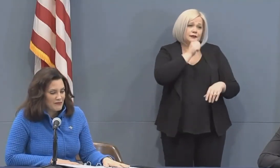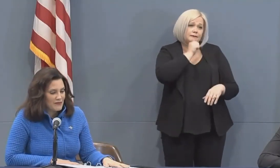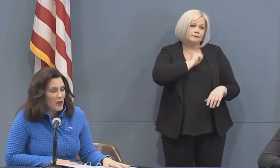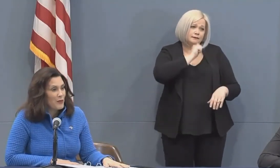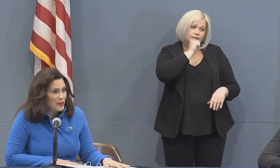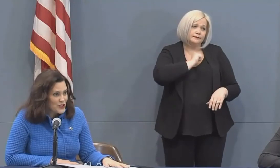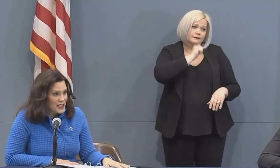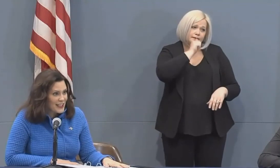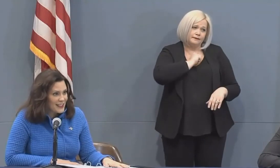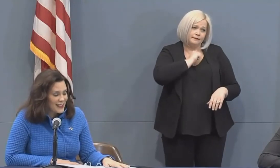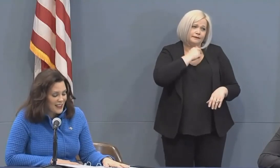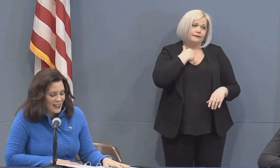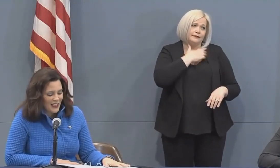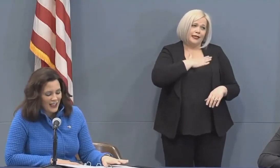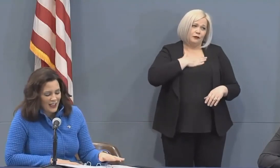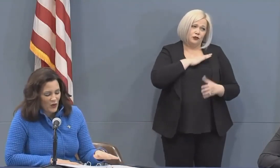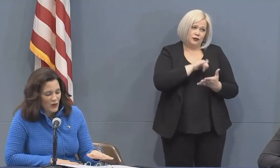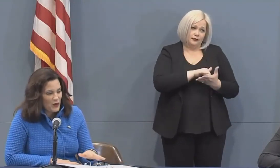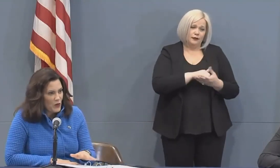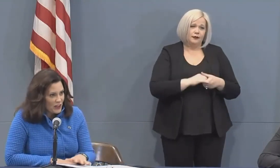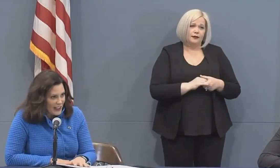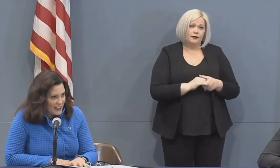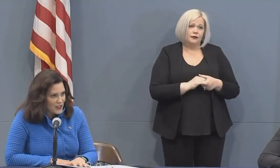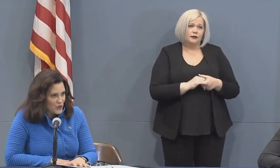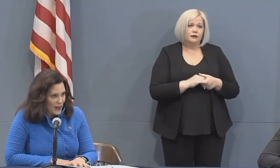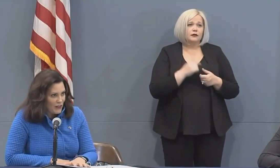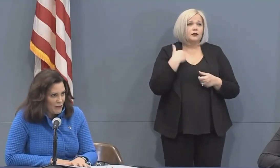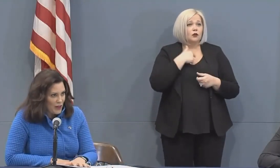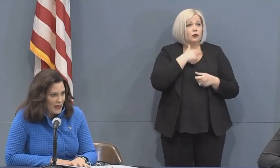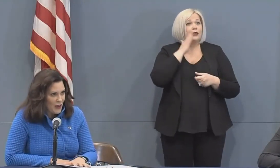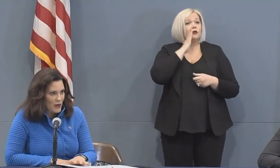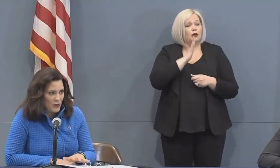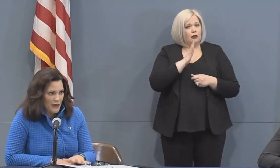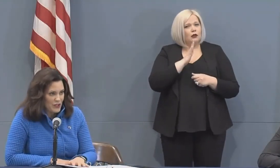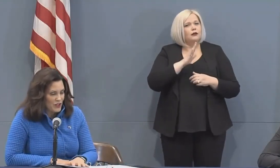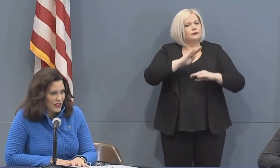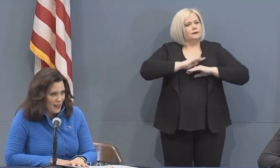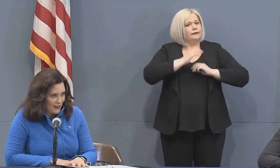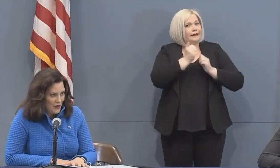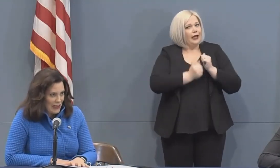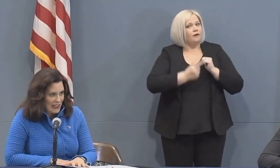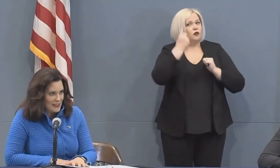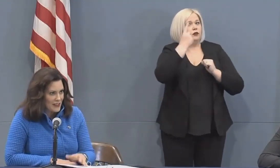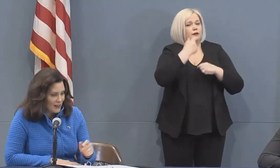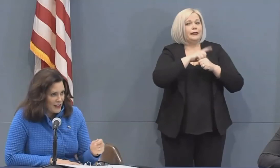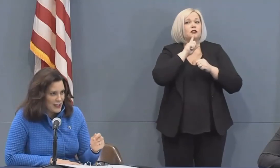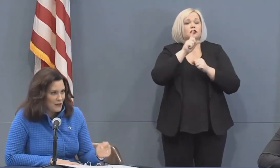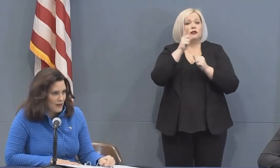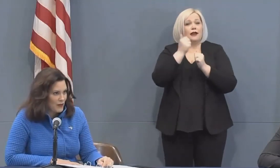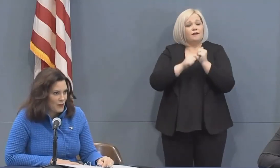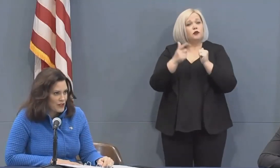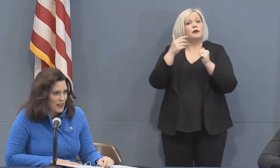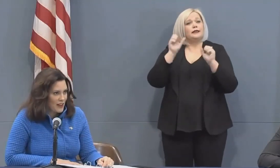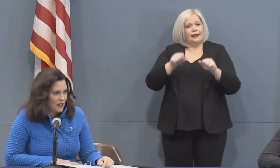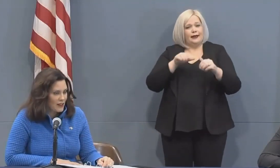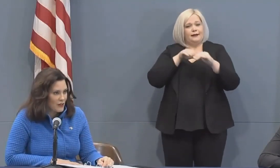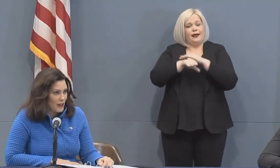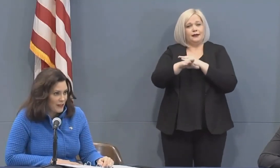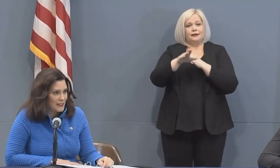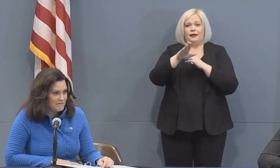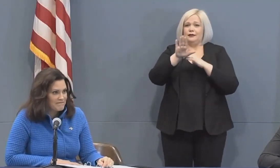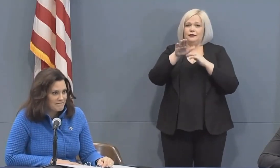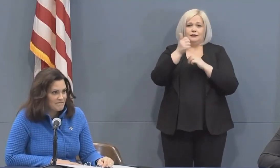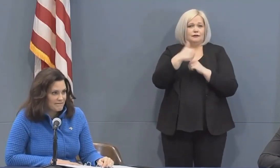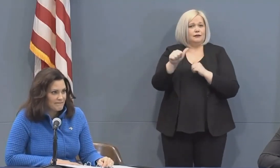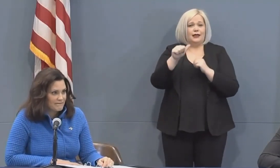appreciated we will get to everybody and we will make sure that everyone gets every dime for which they are